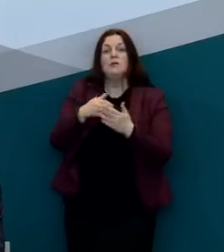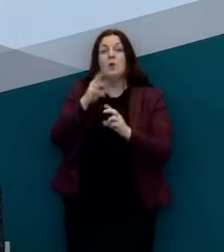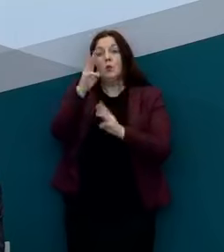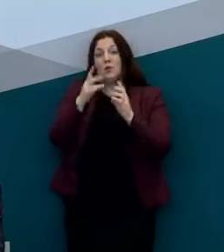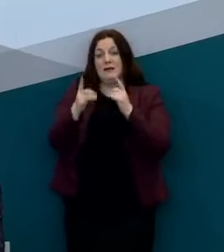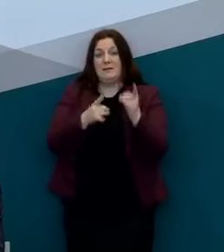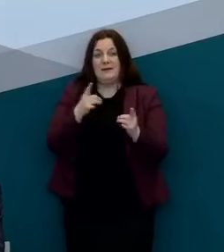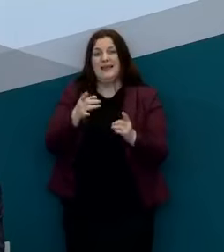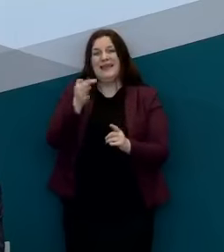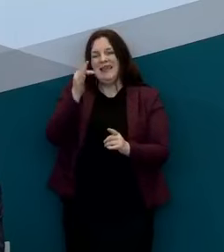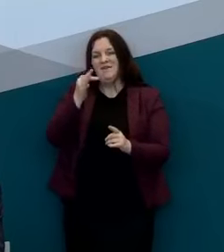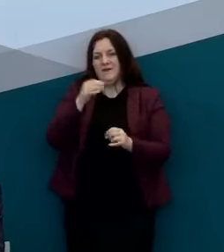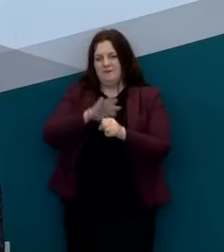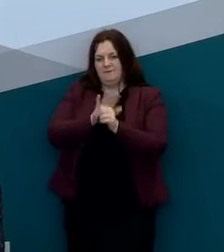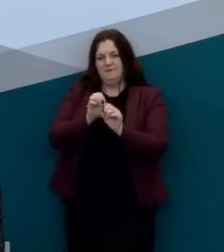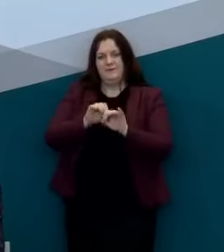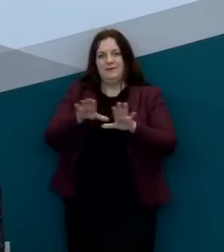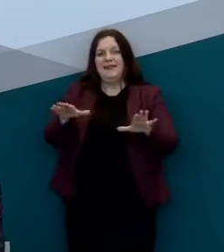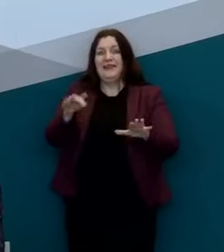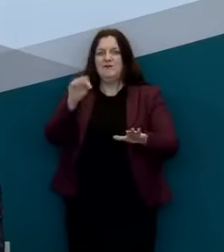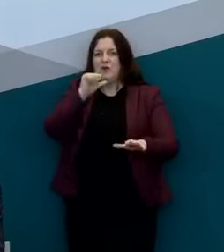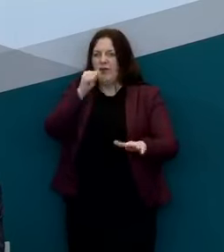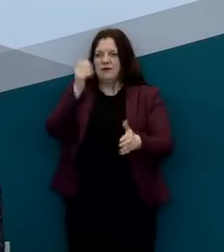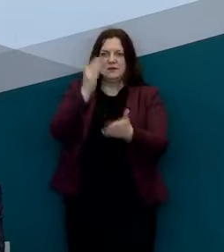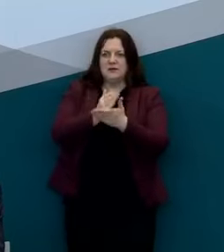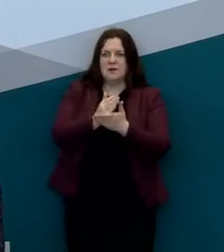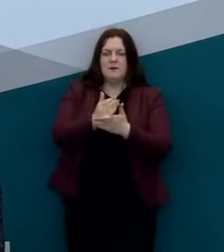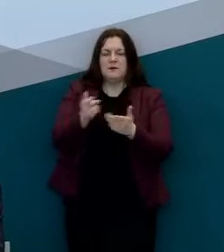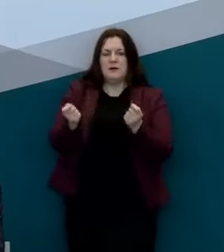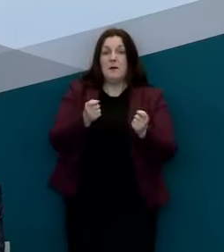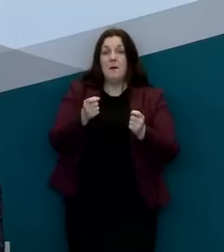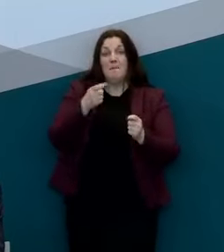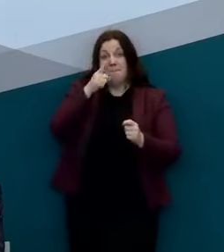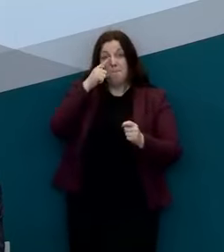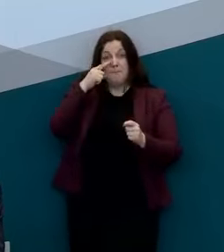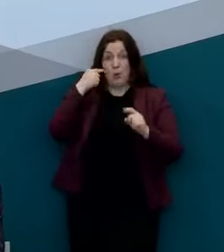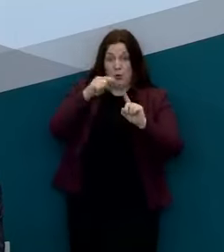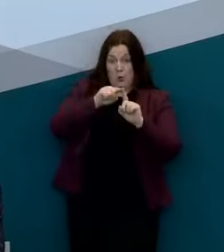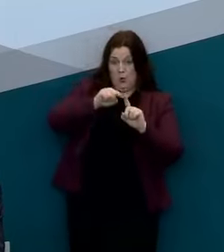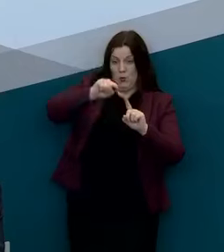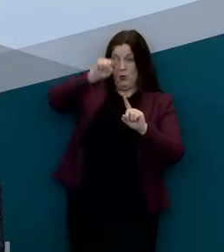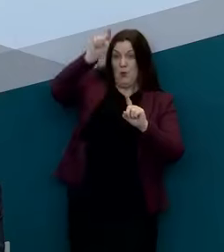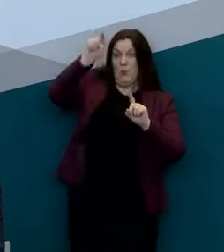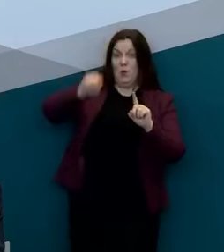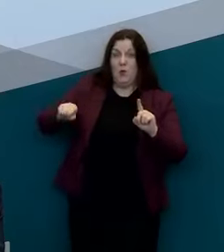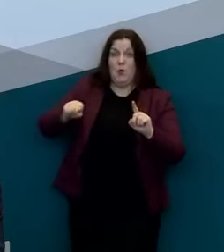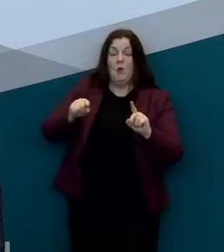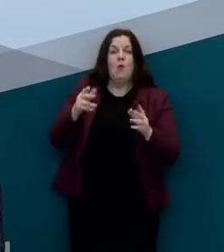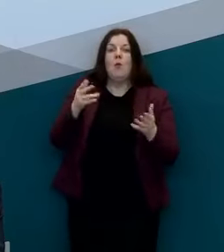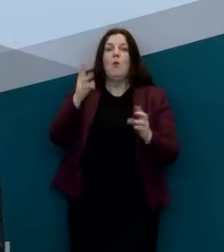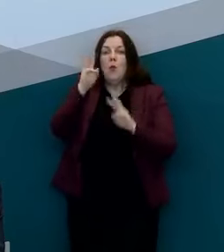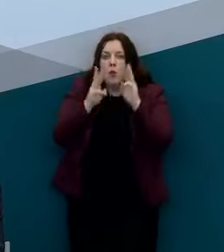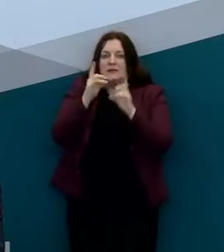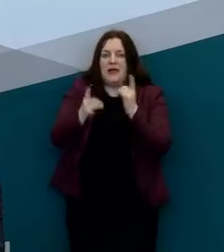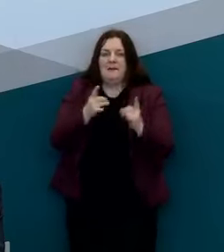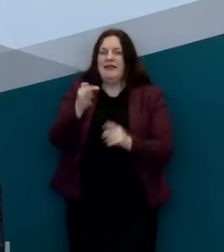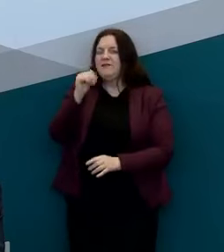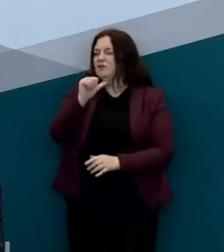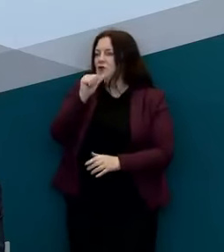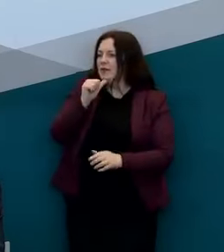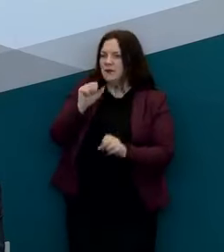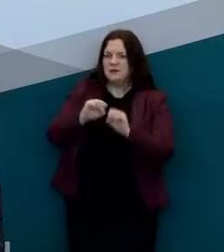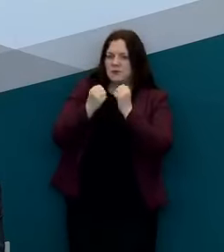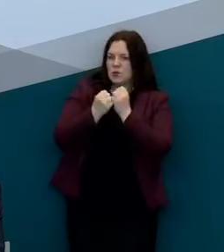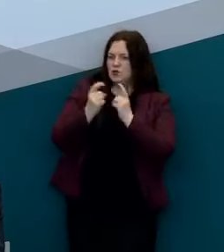if the epidemic had been unmitigated so the blue curve there is what would have happened had no public health measures been